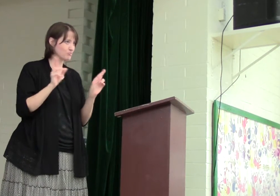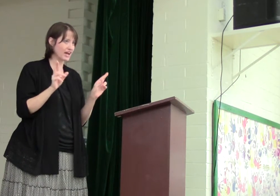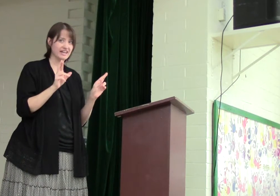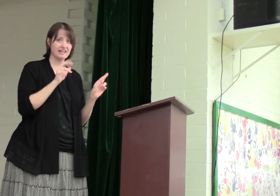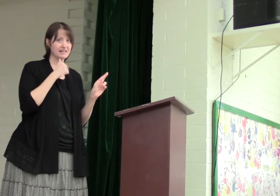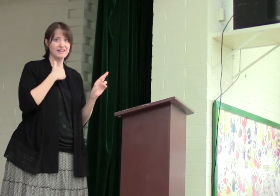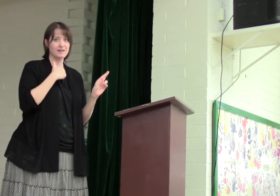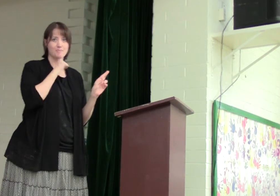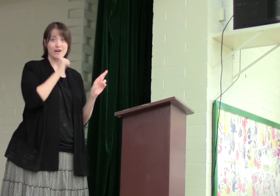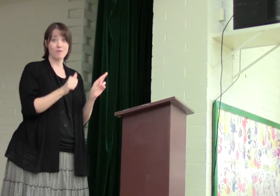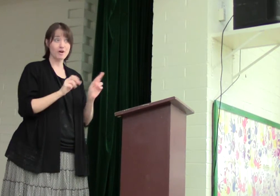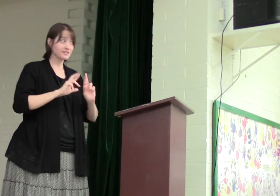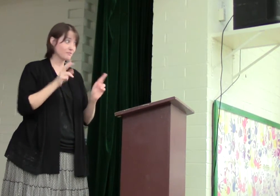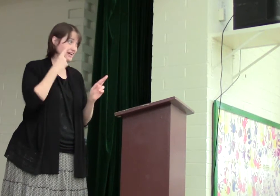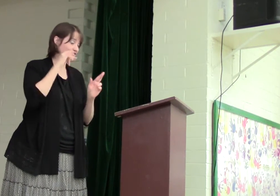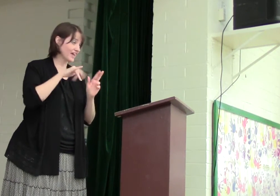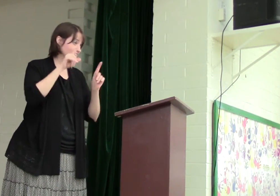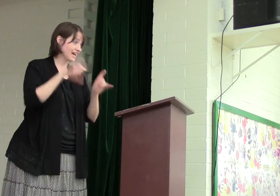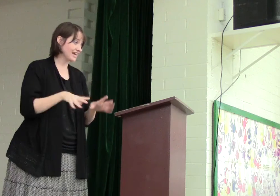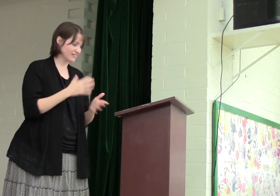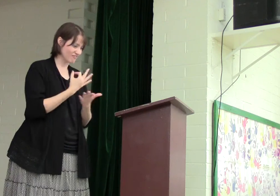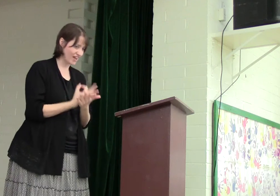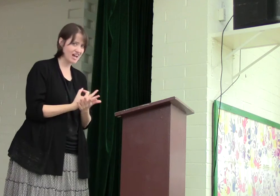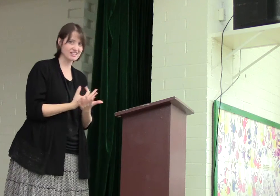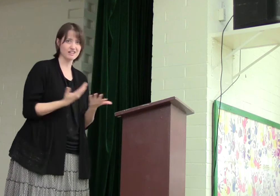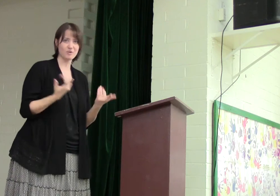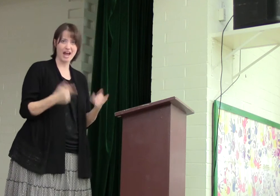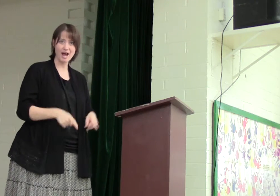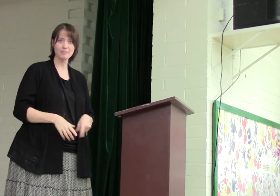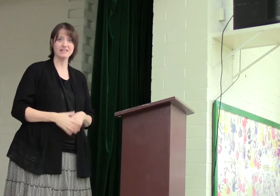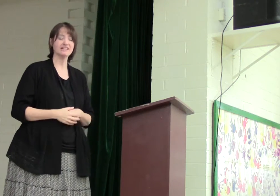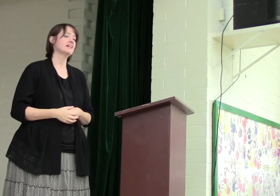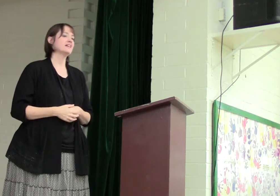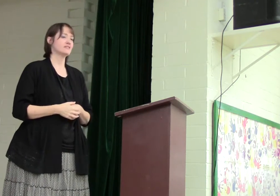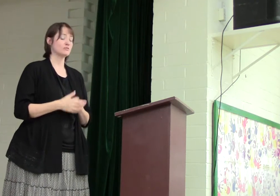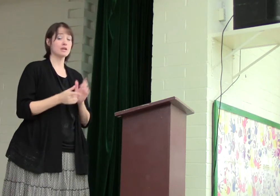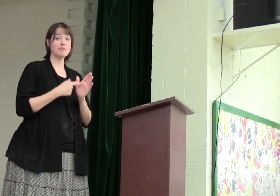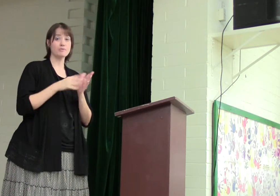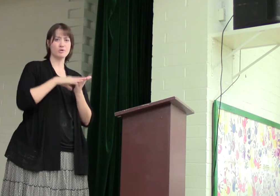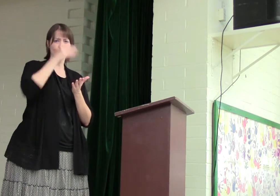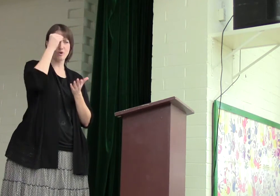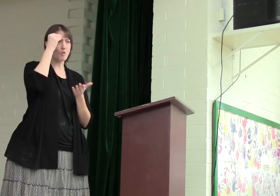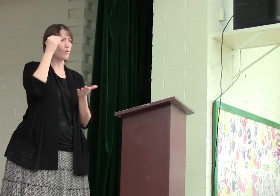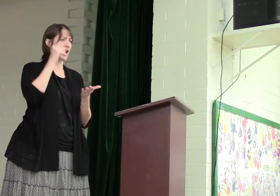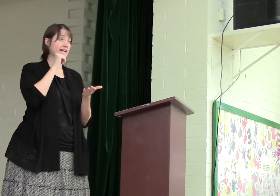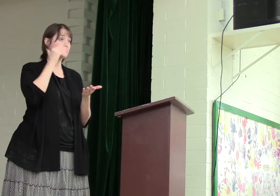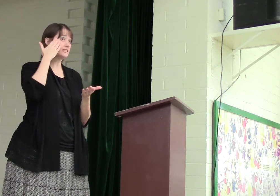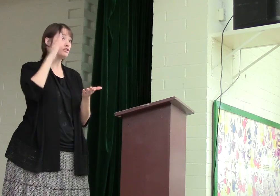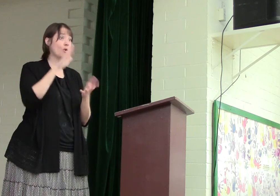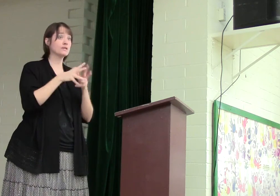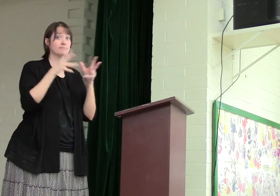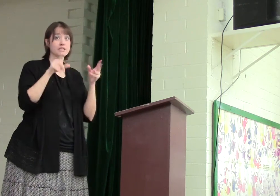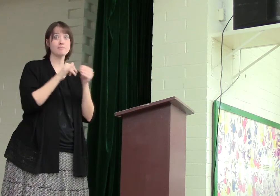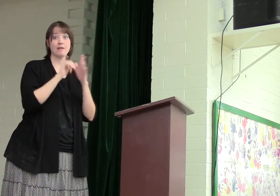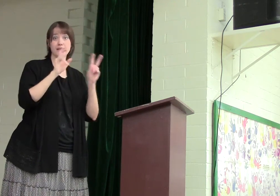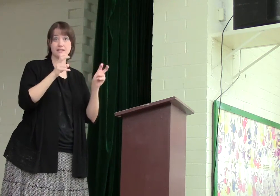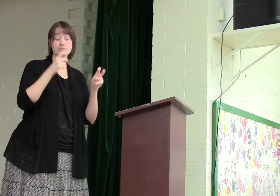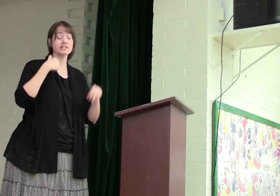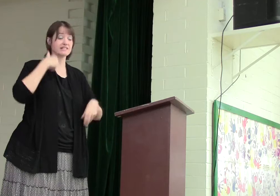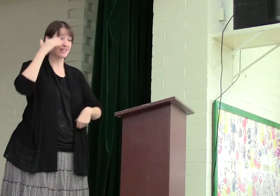ready, but I wasn't ready for that test. I failed it. What happened? So sometimes we learn, oh, I didn't know as much about that subject as I